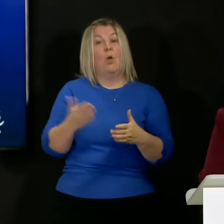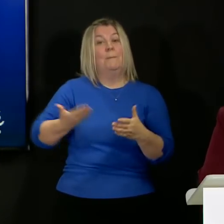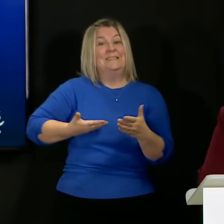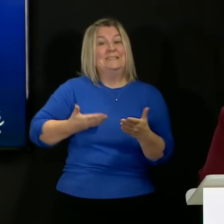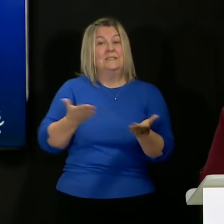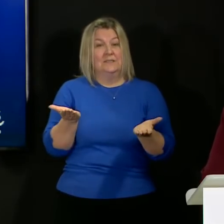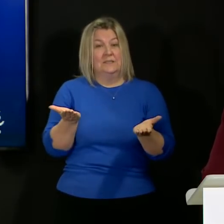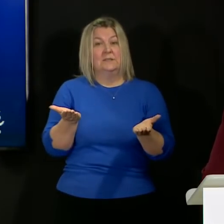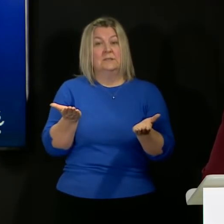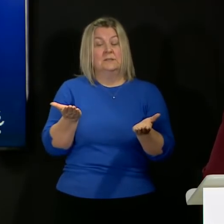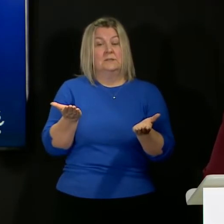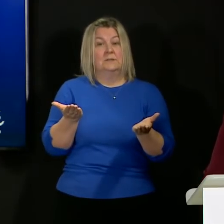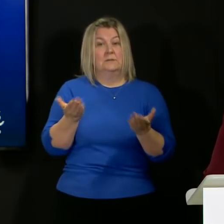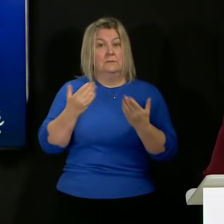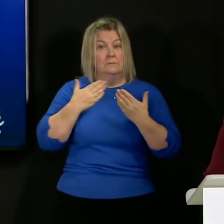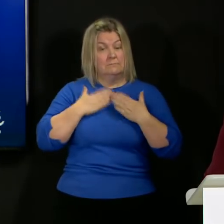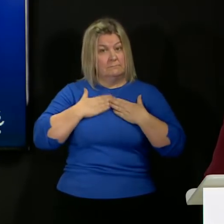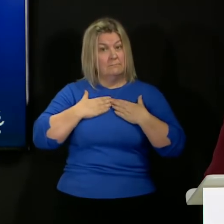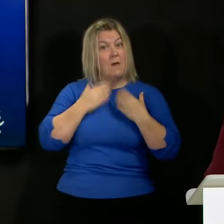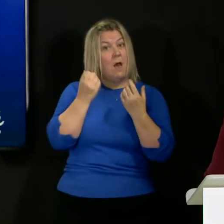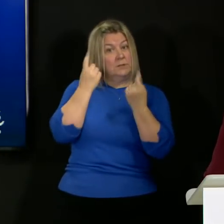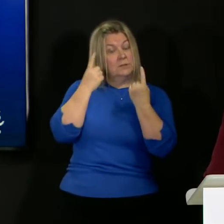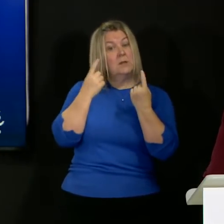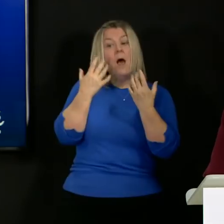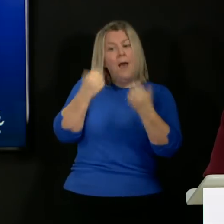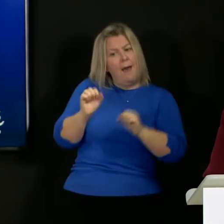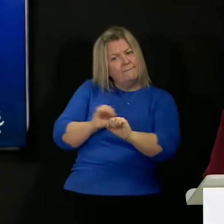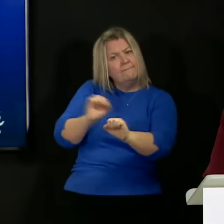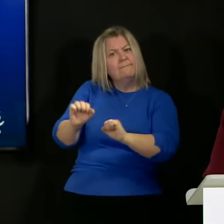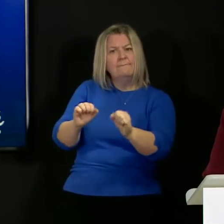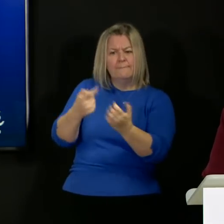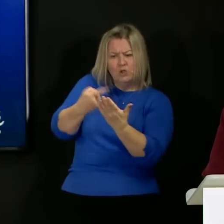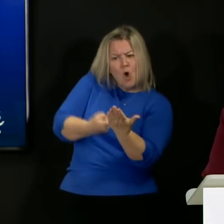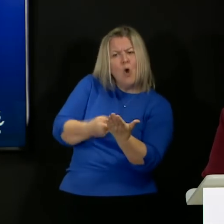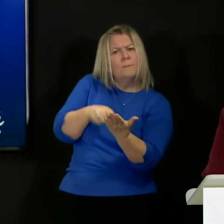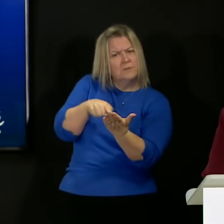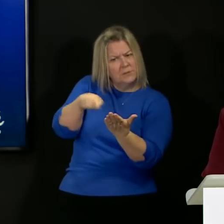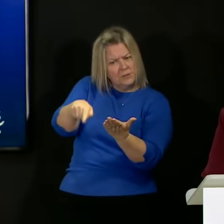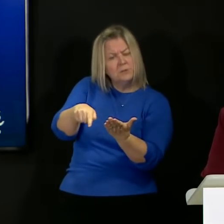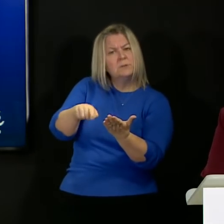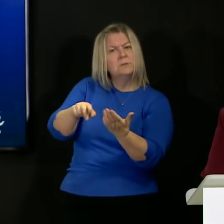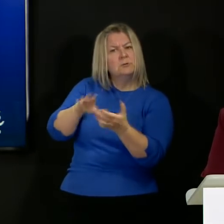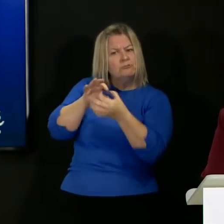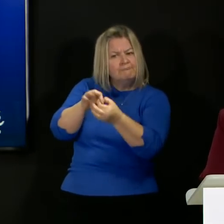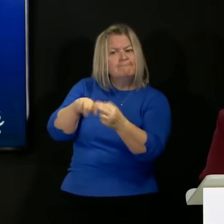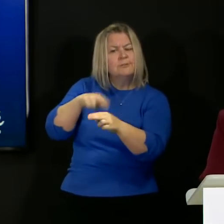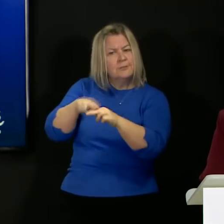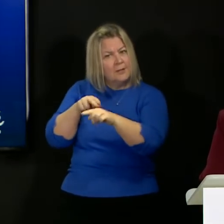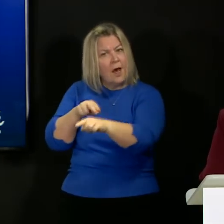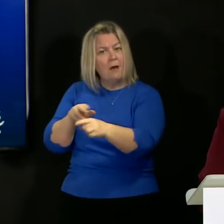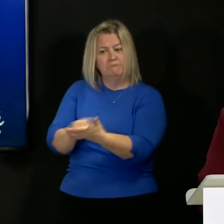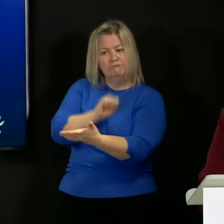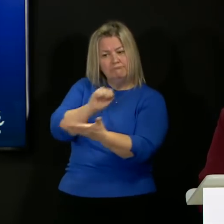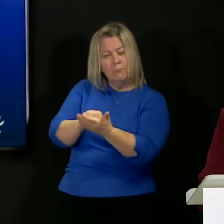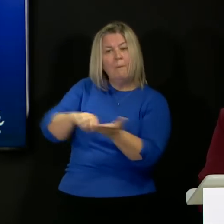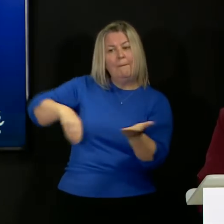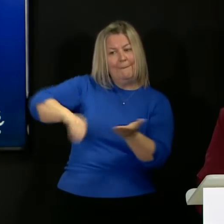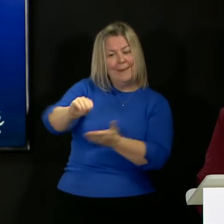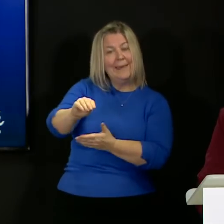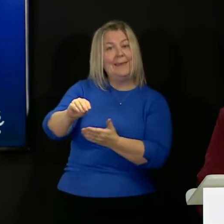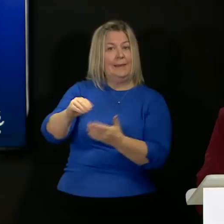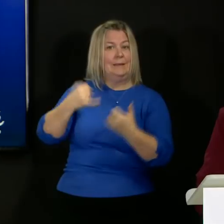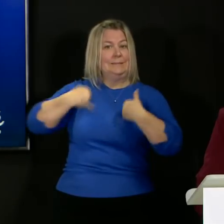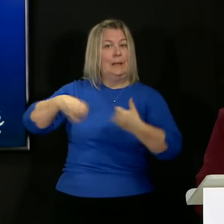understanding is that some do have terms and conditions for their staff that allow for the proper payment of sick pay